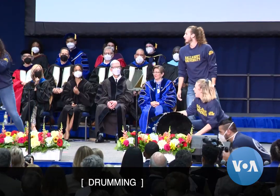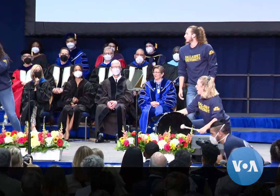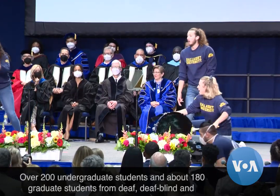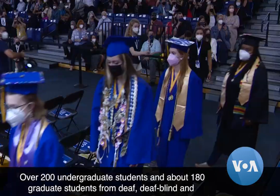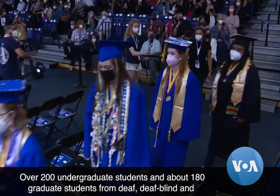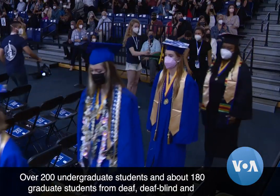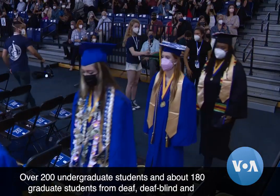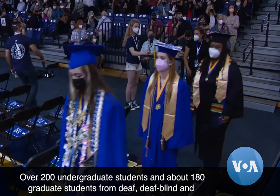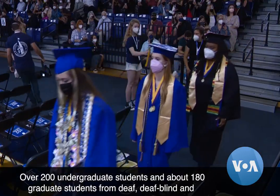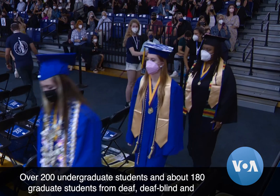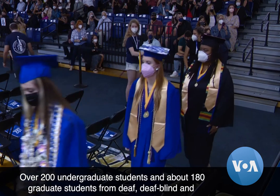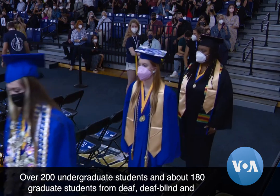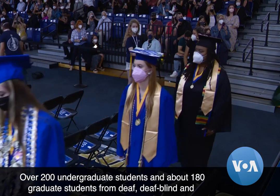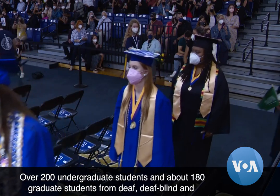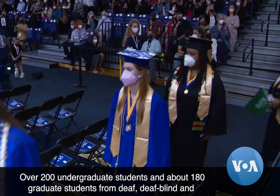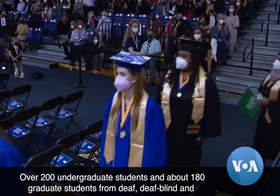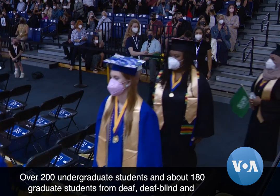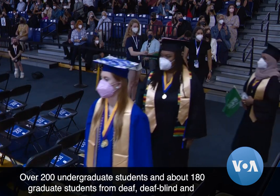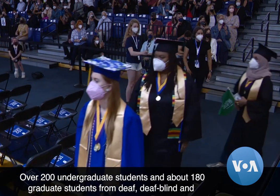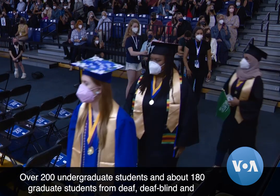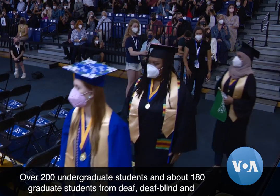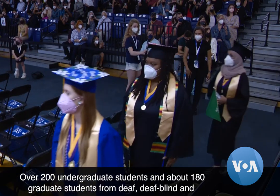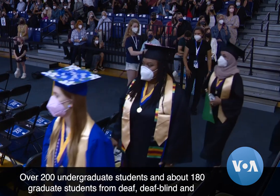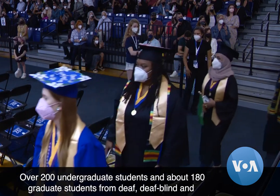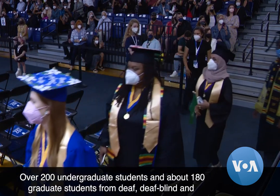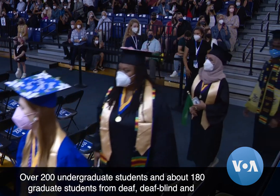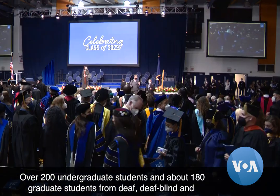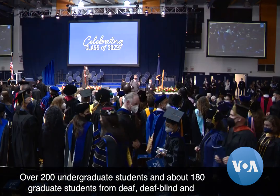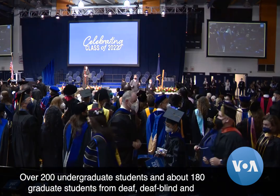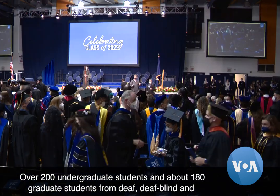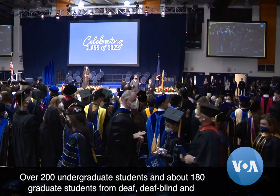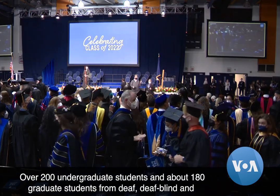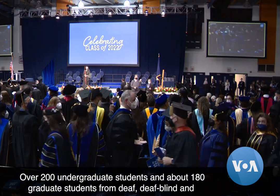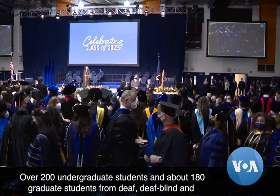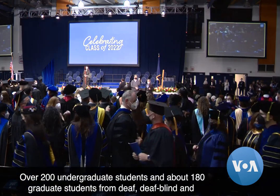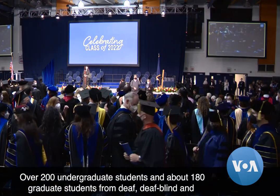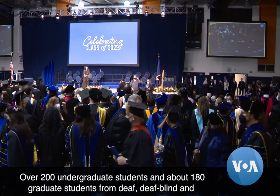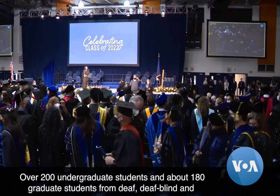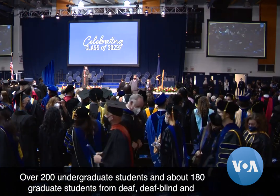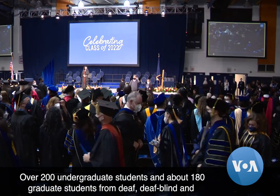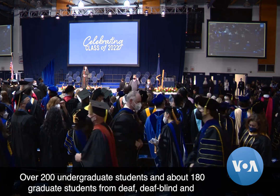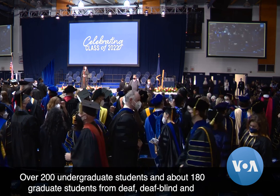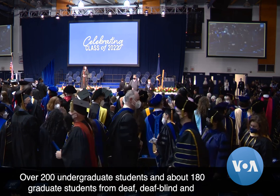Over 200 undergraduate students and about 180 graduate students from deaf,